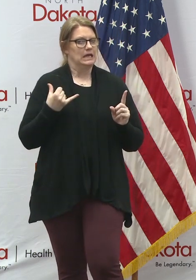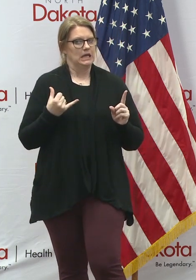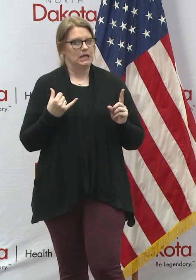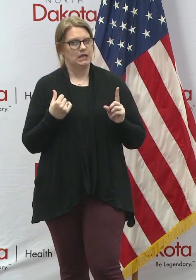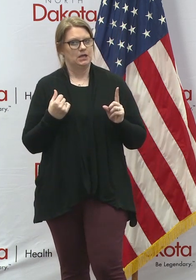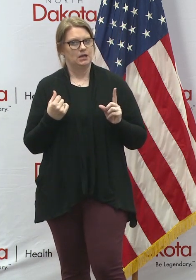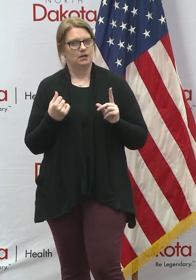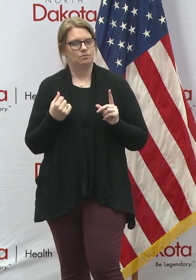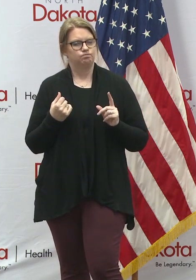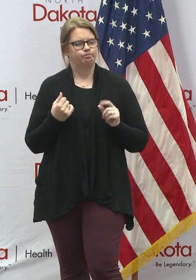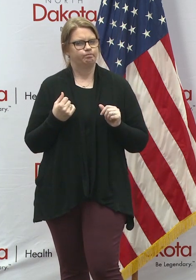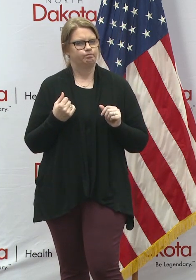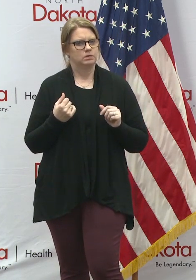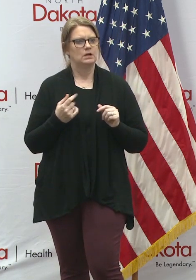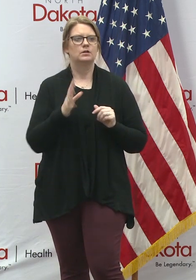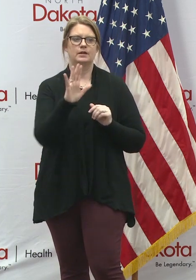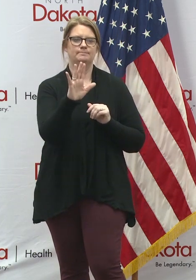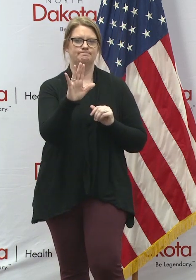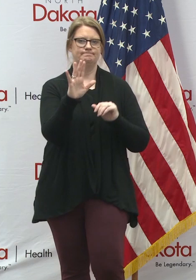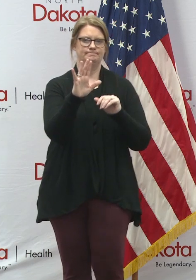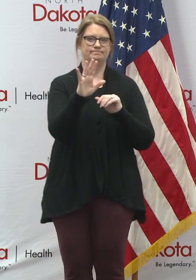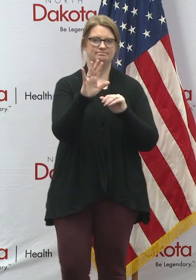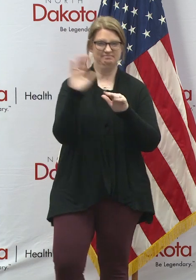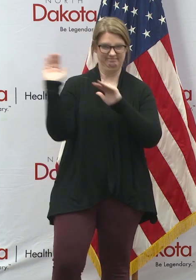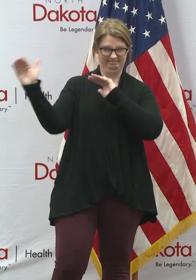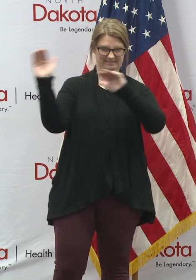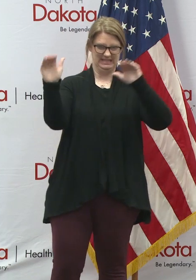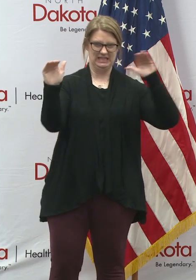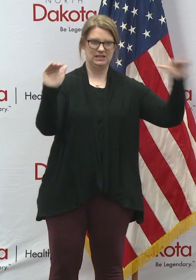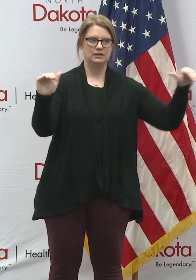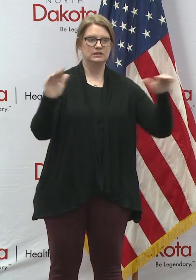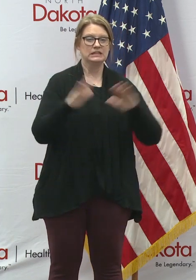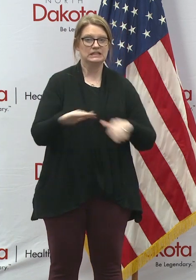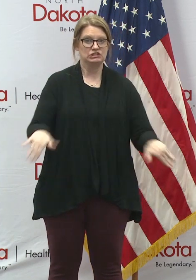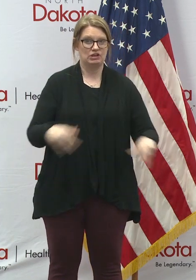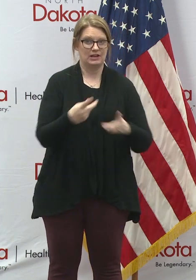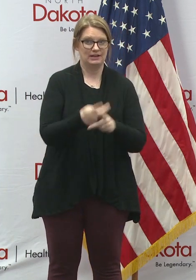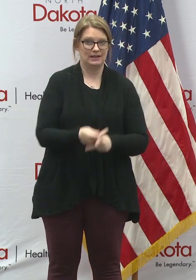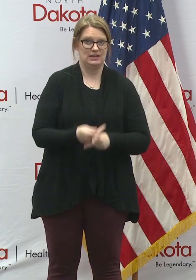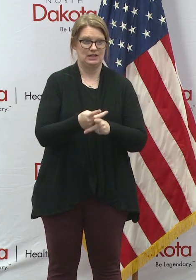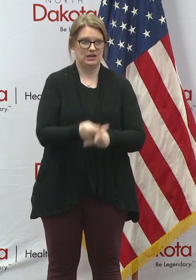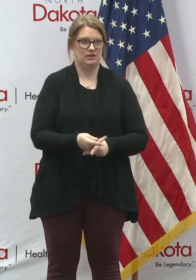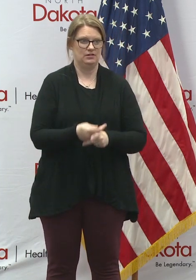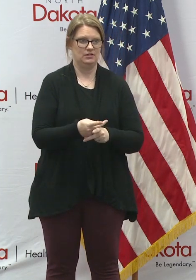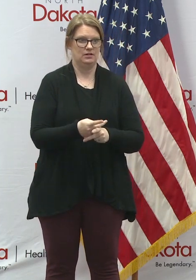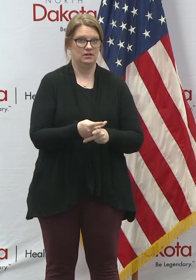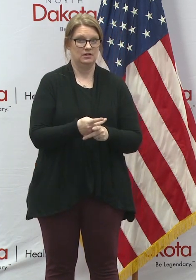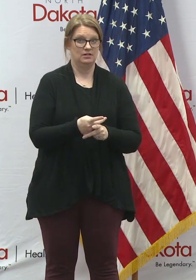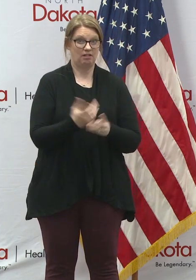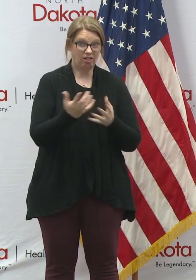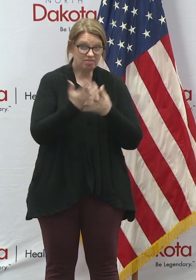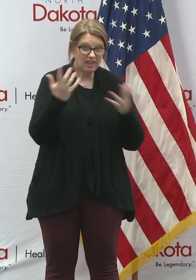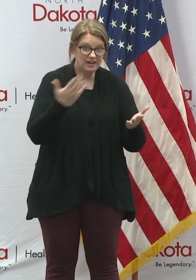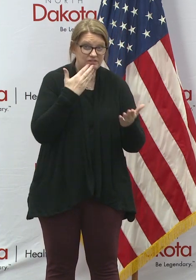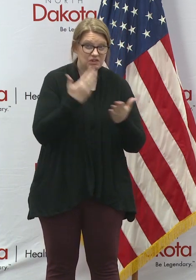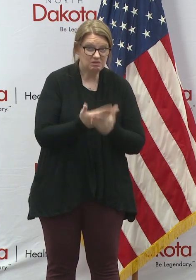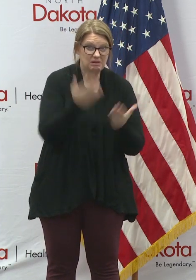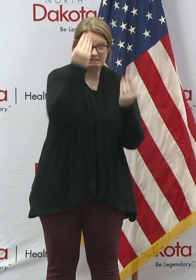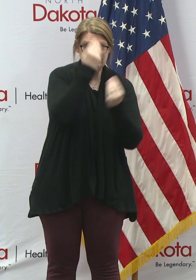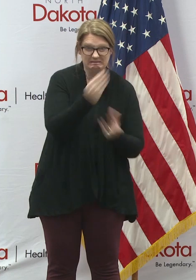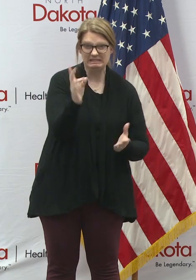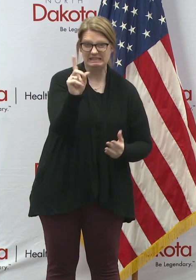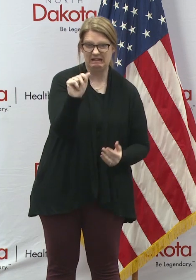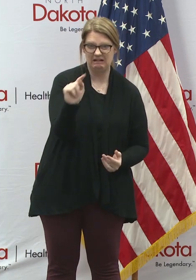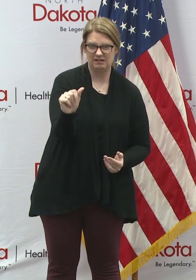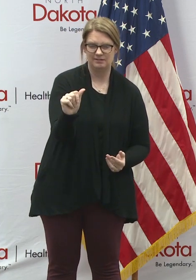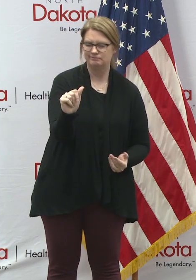Today, I'm going to start by saying this just so everyone's aware. Child care, we don't have a lot of great data. And as we